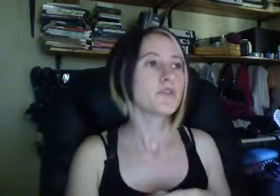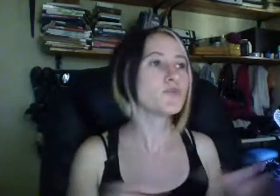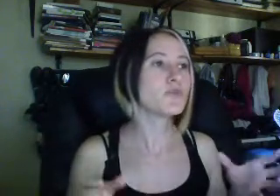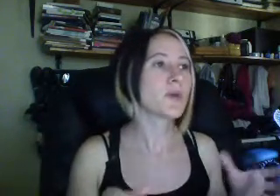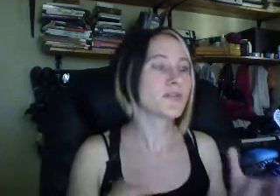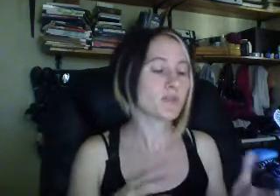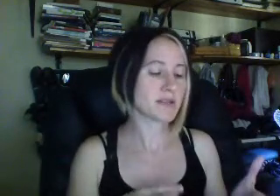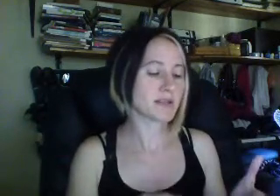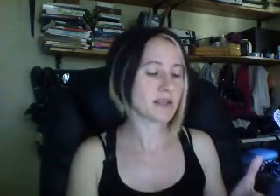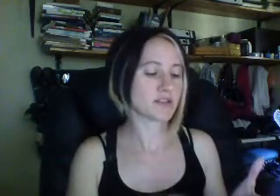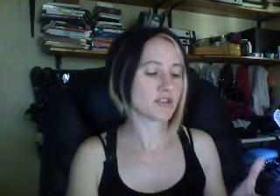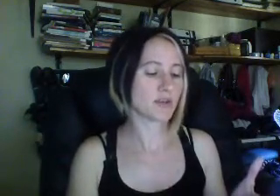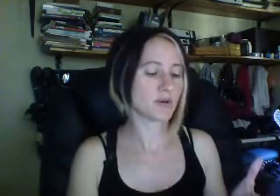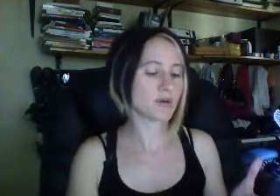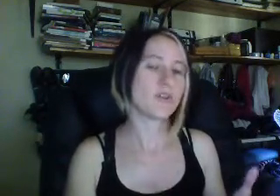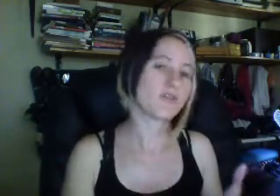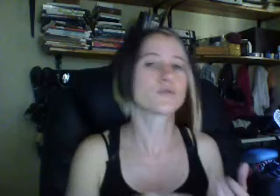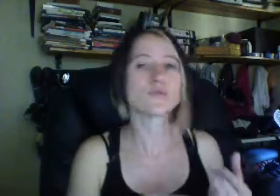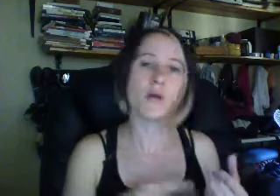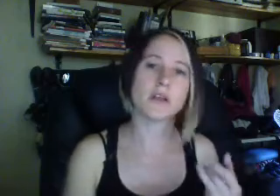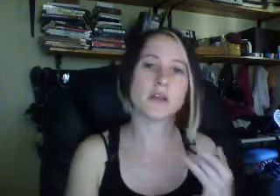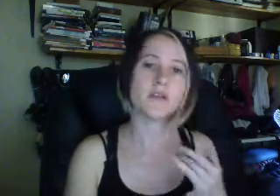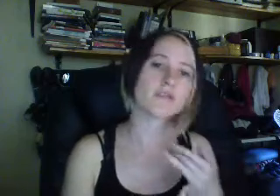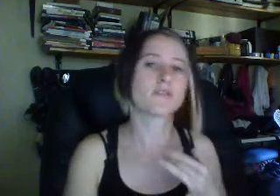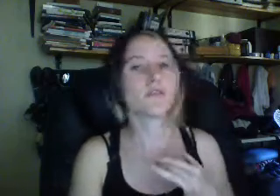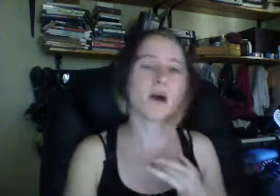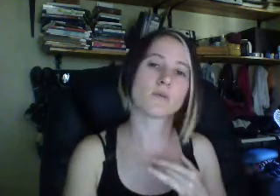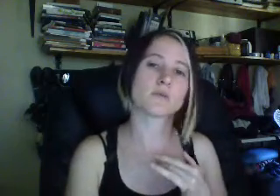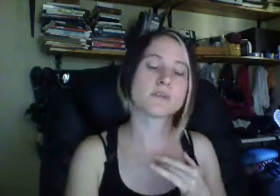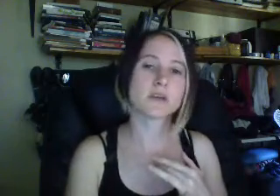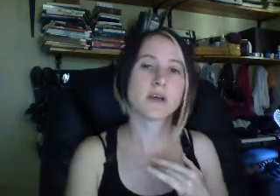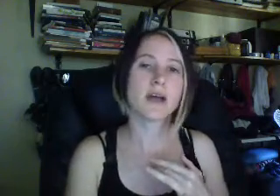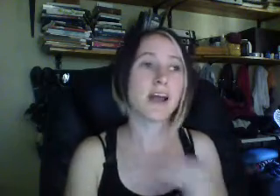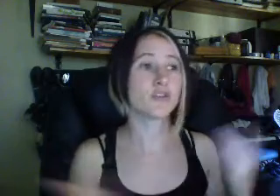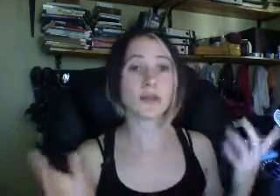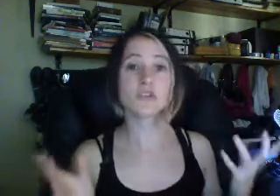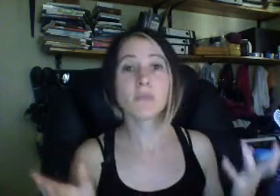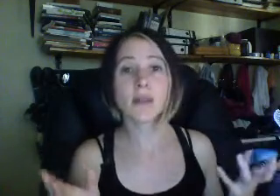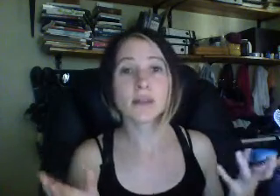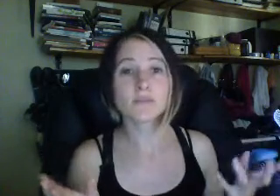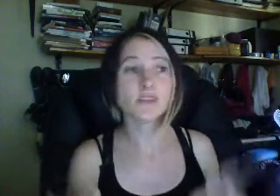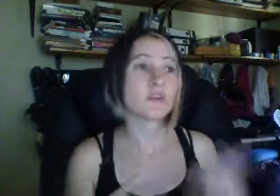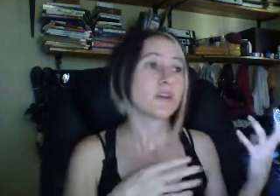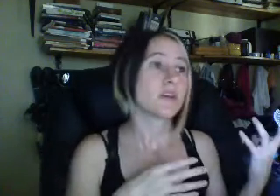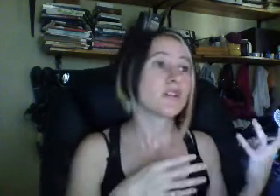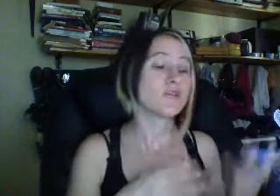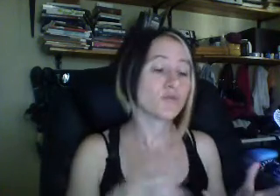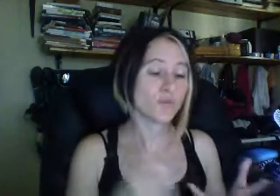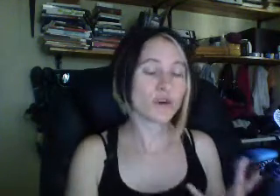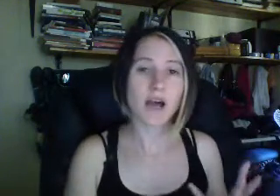you have to basically, as a stripper, flaunt your body for a few hours, and you make good money. You work